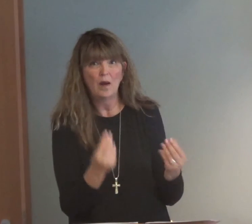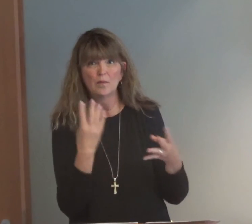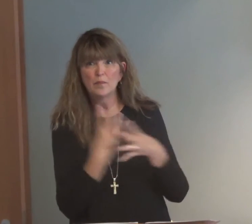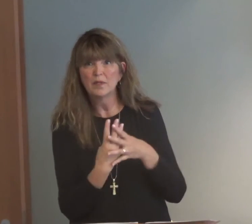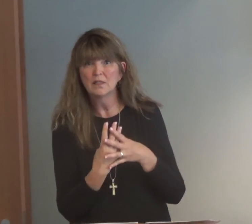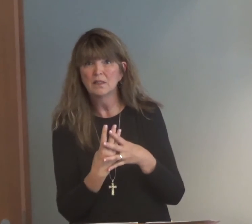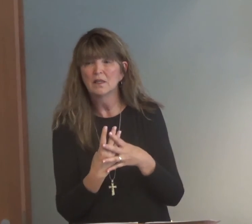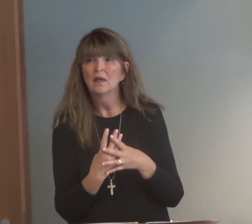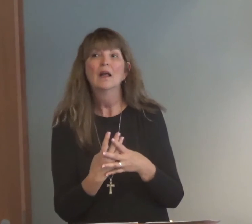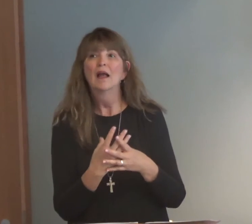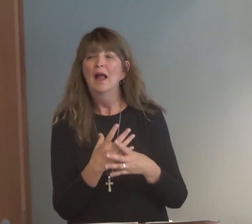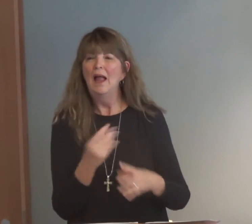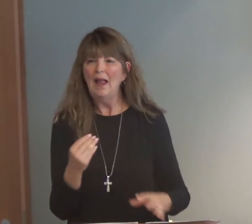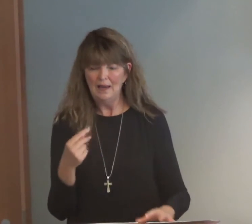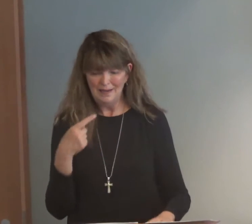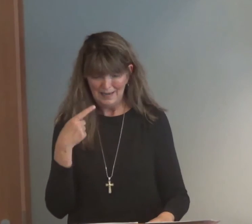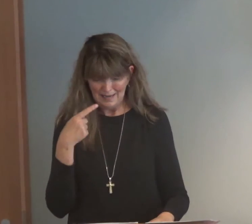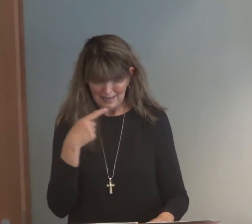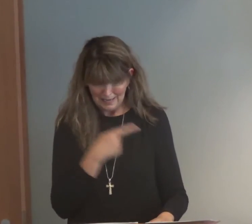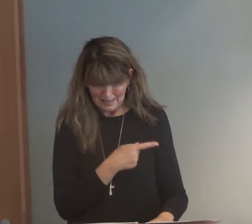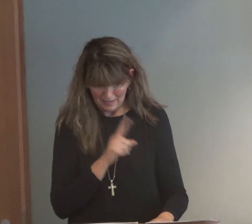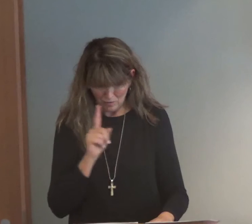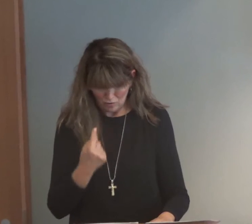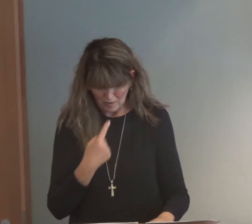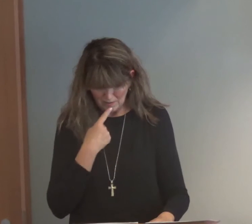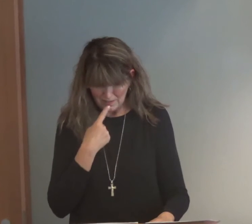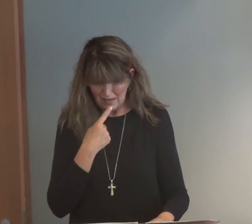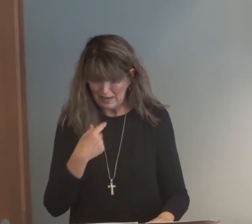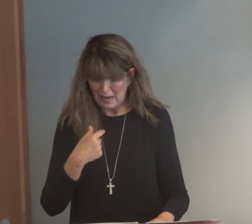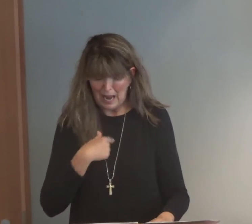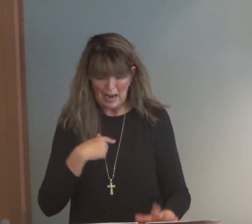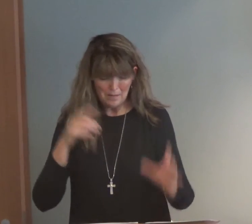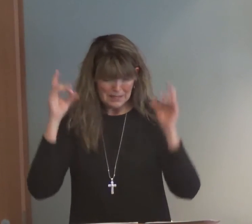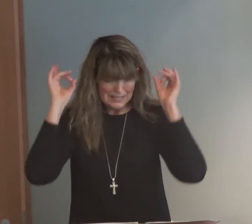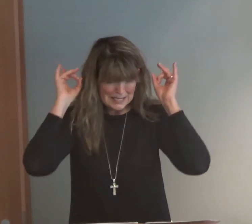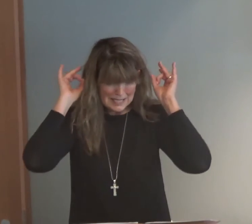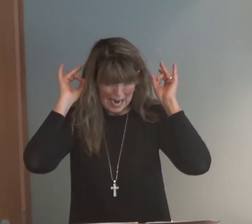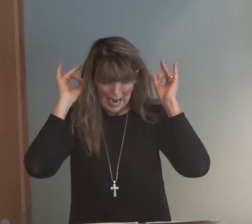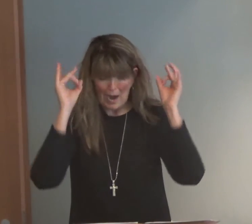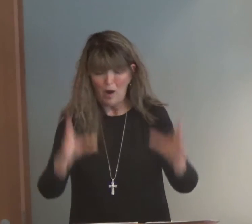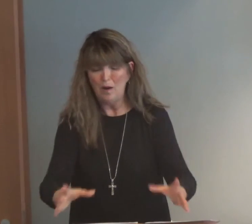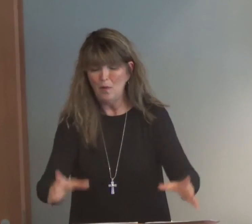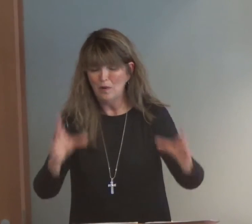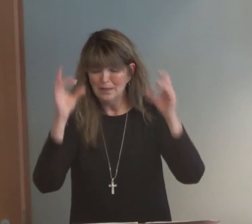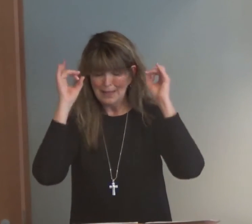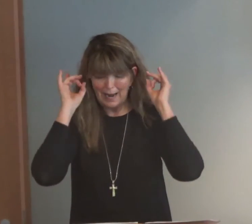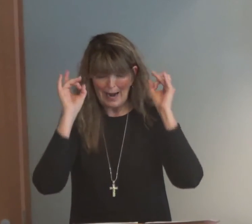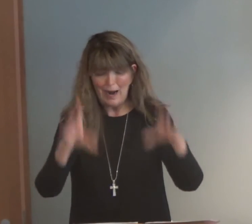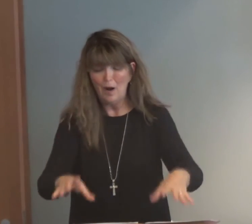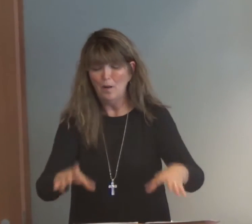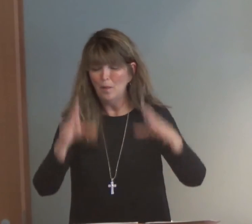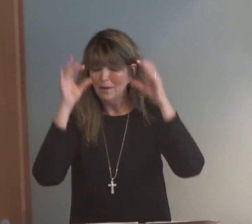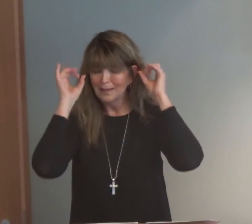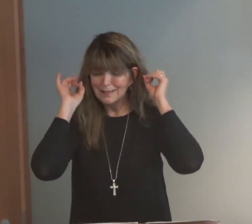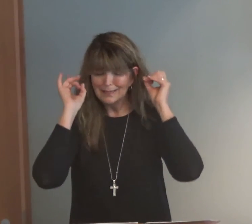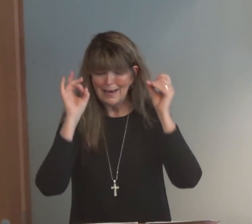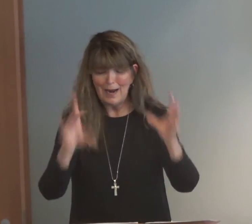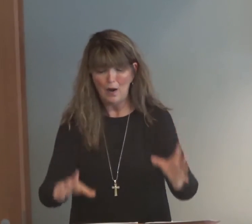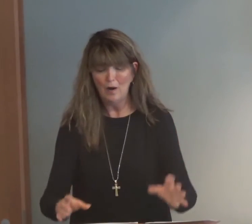And he was in an underground cell that was bitterly cold. He is writing that he is a terrible,